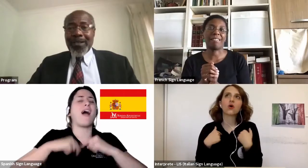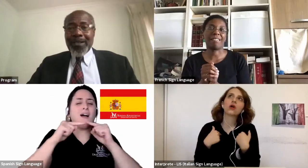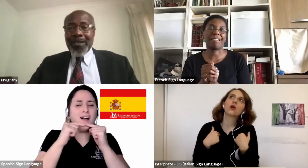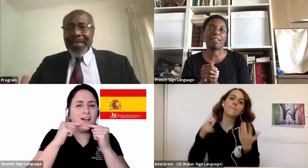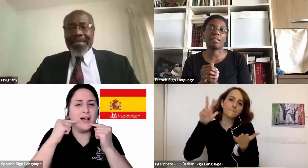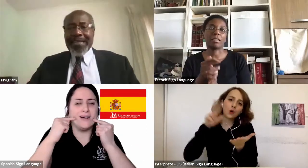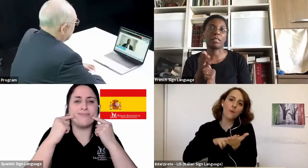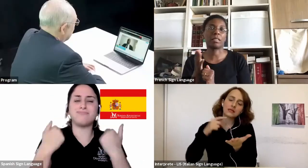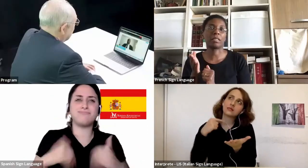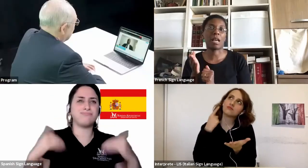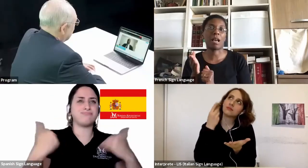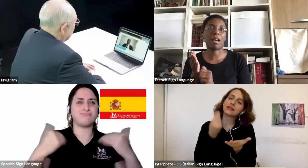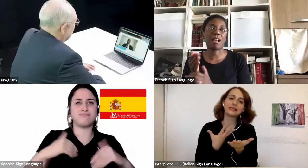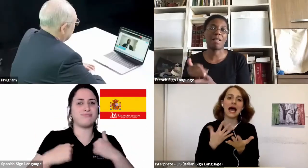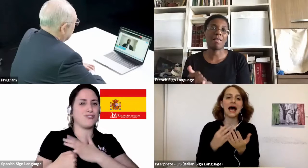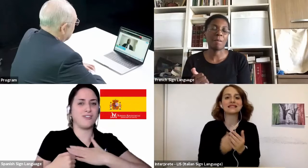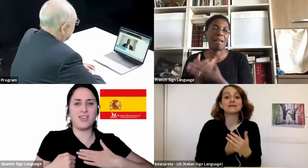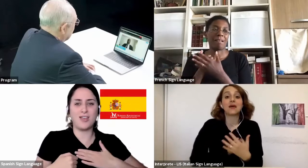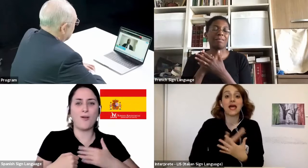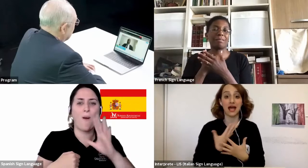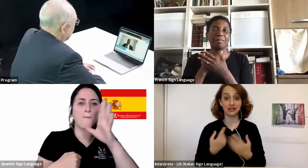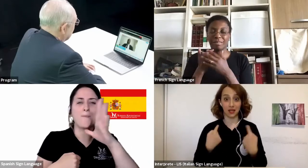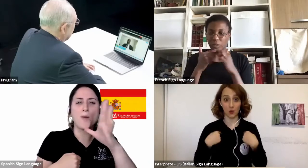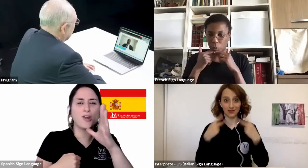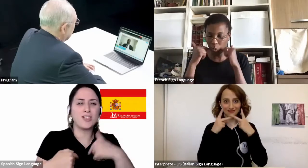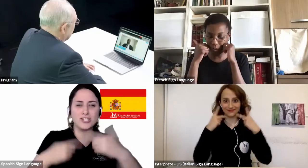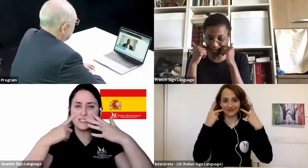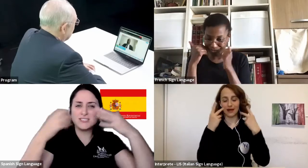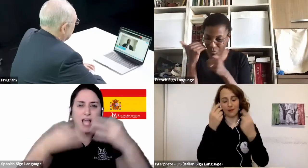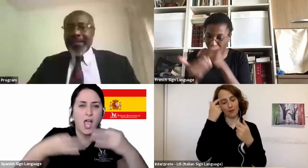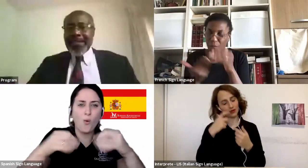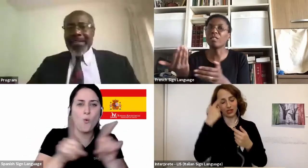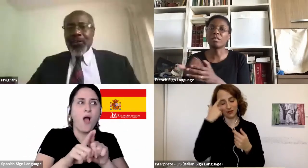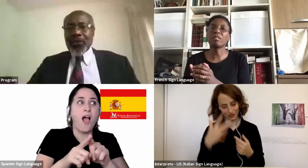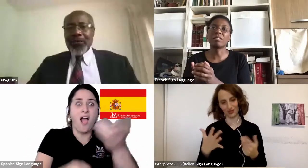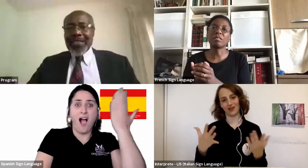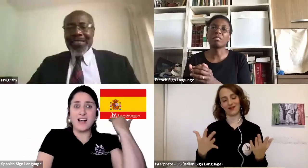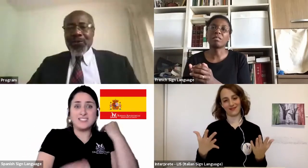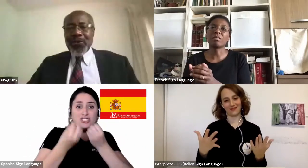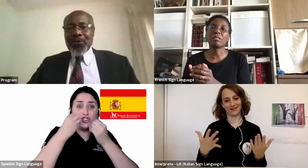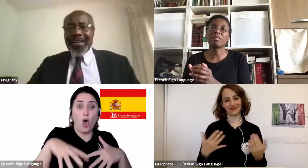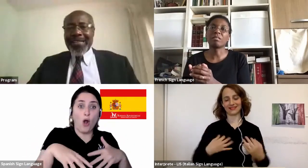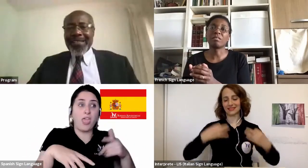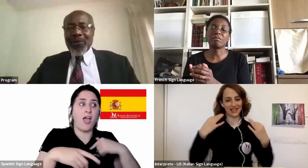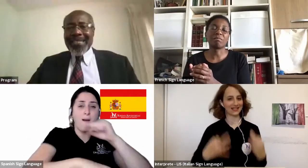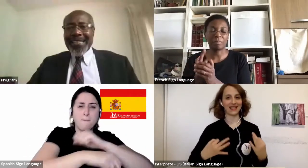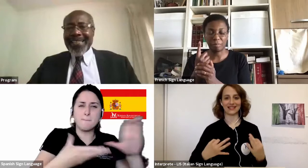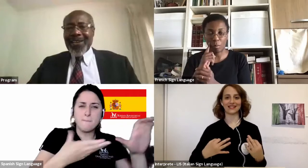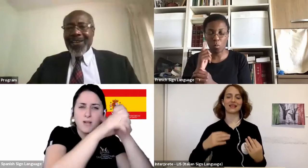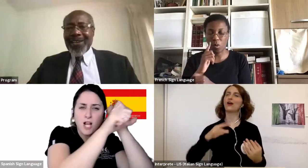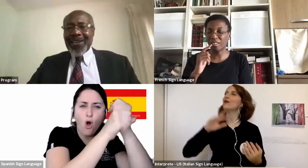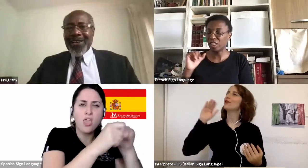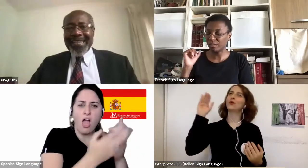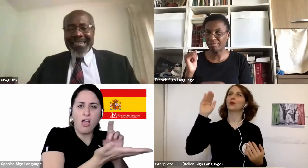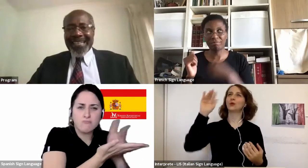as surely as the Kingdoms came and went, one day the Great Controversy is going to end. And one